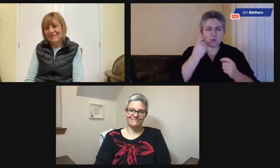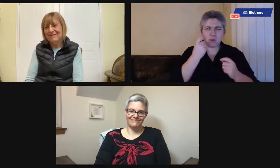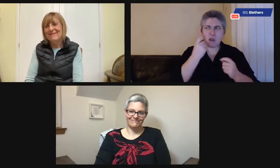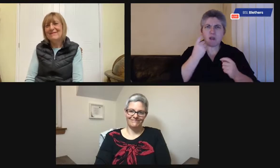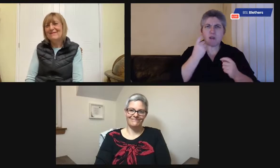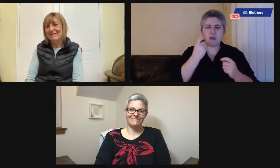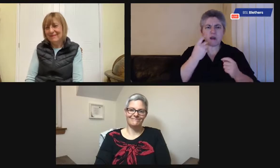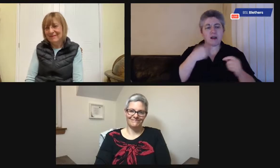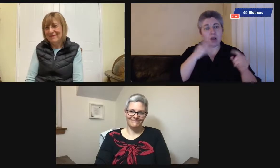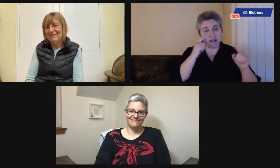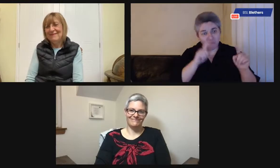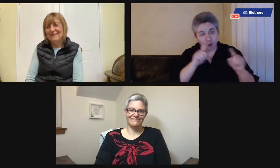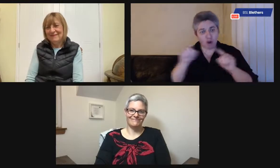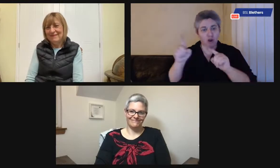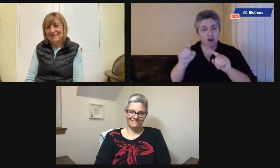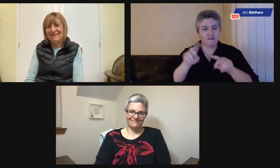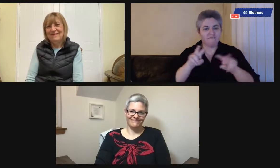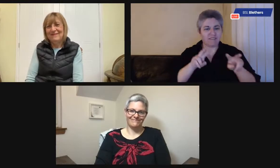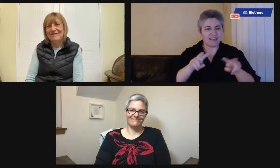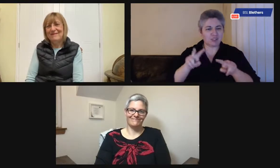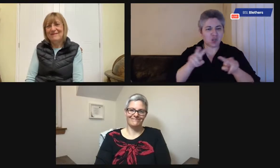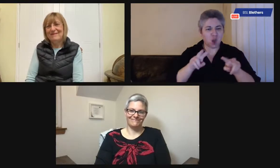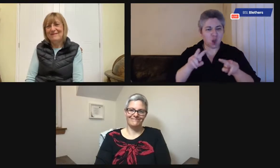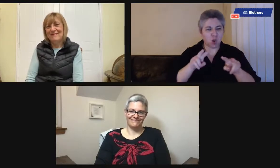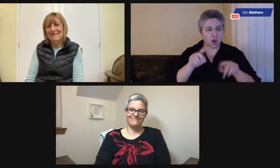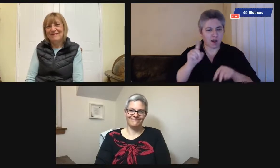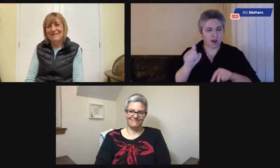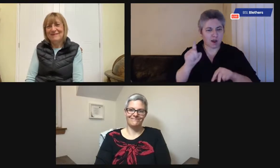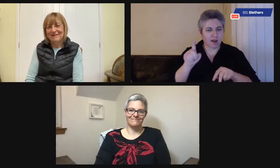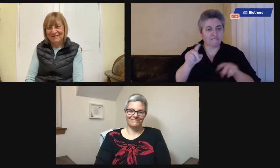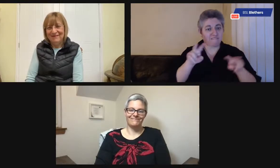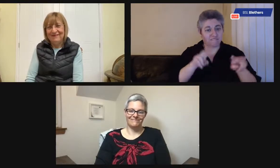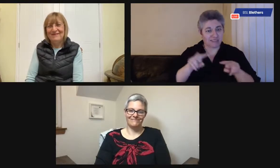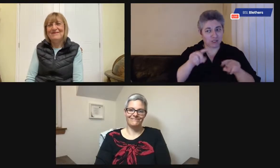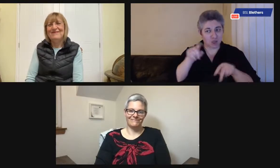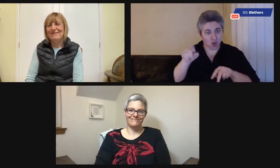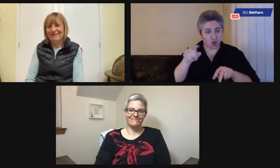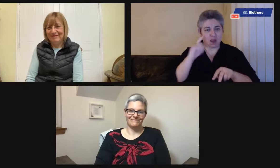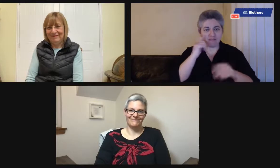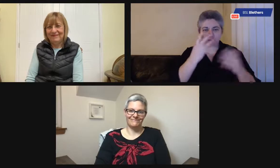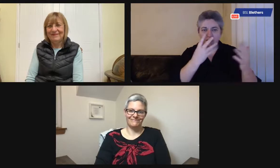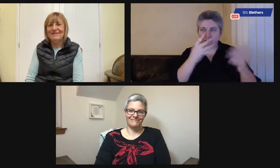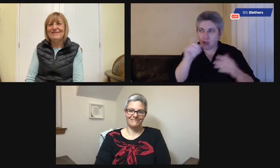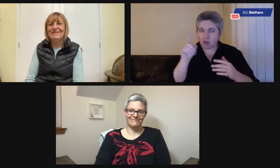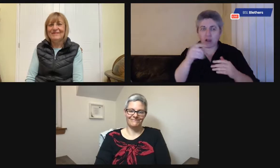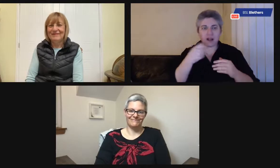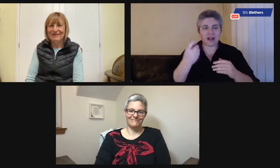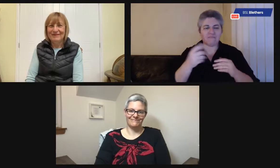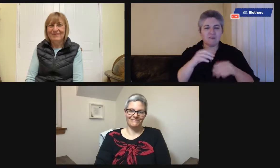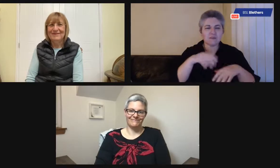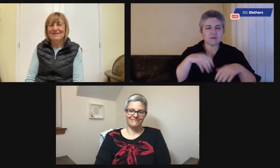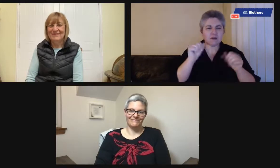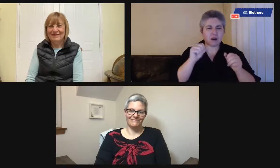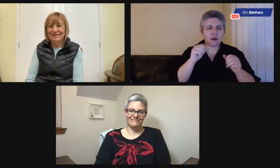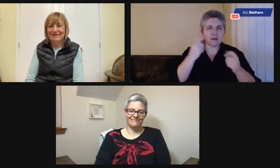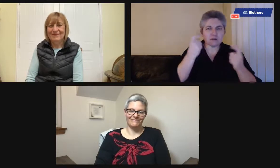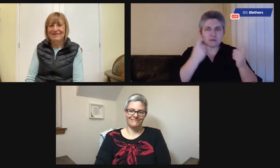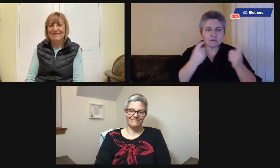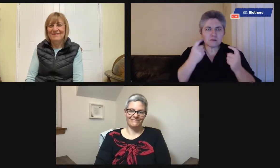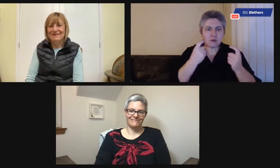to bring some tips to our audience. I would encourage you to have a look at those videos that we've made, the nine videos on